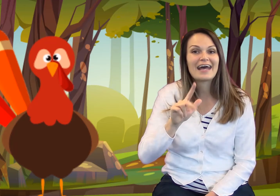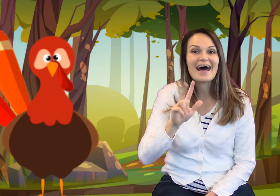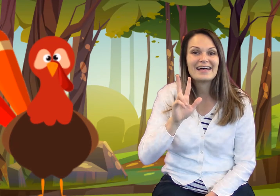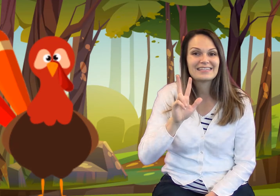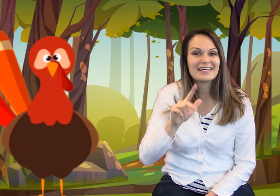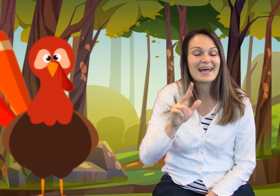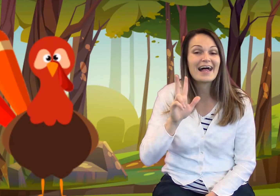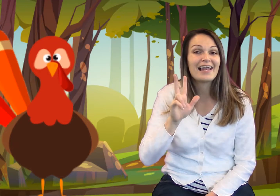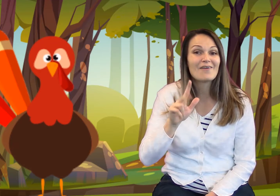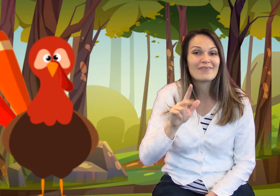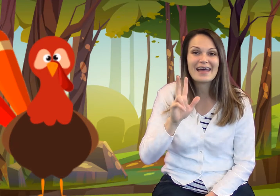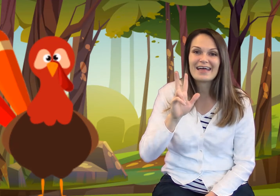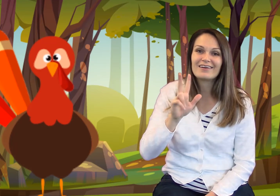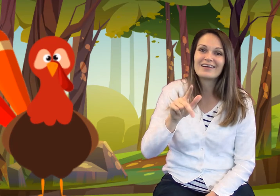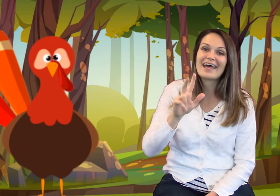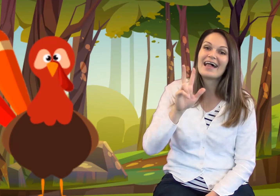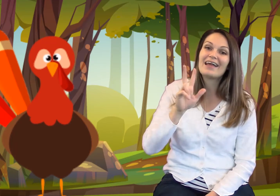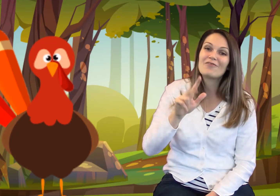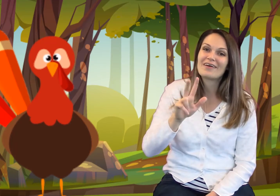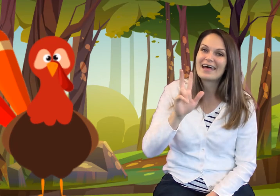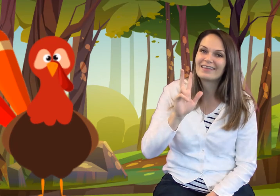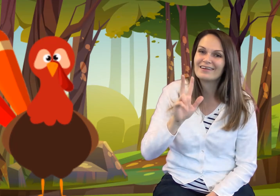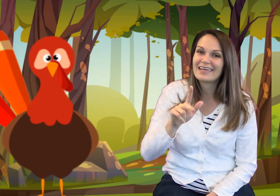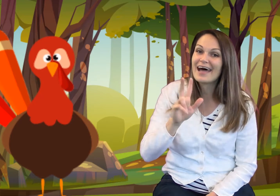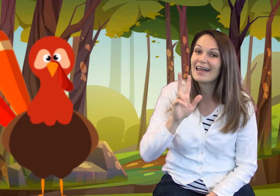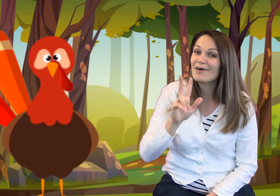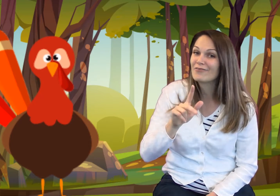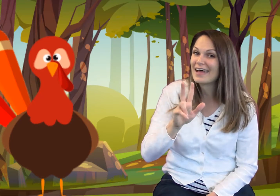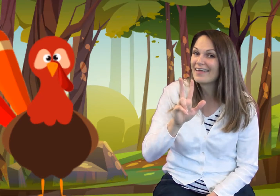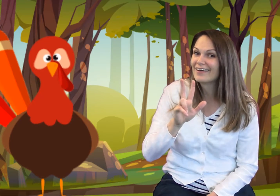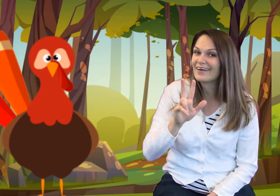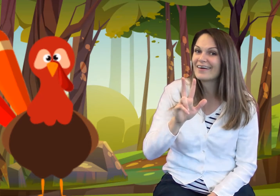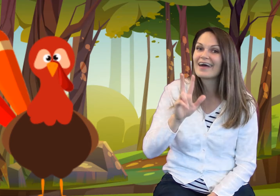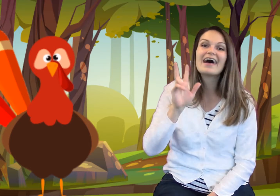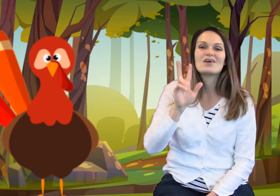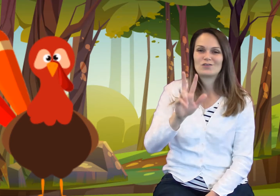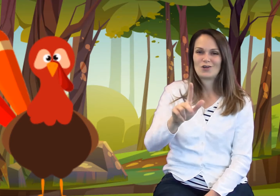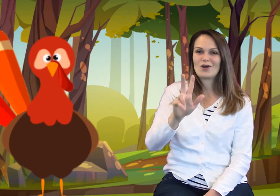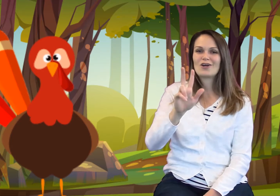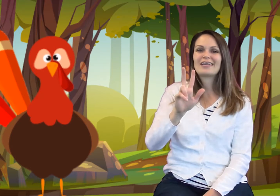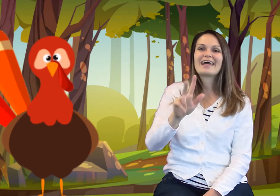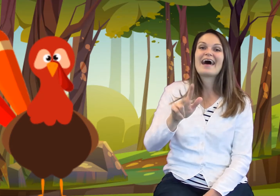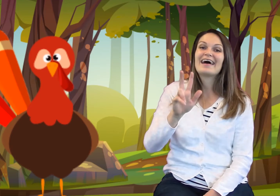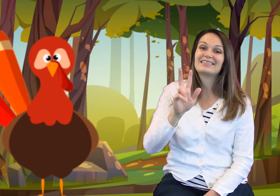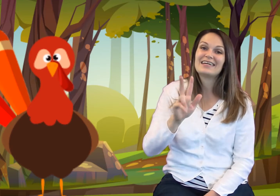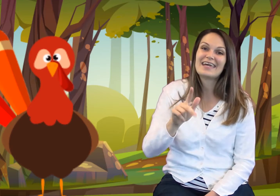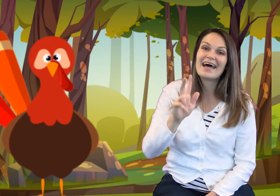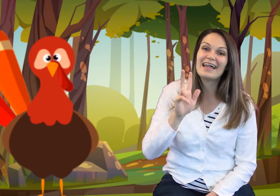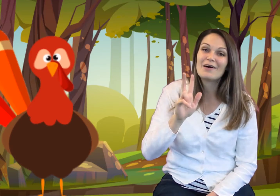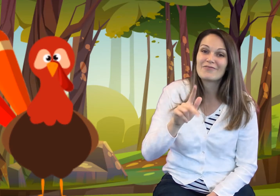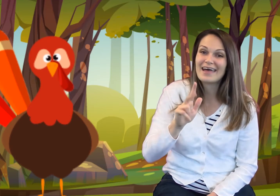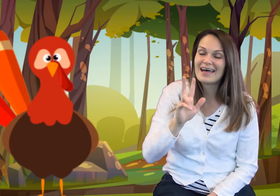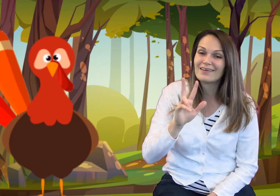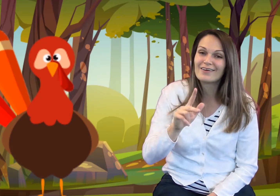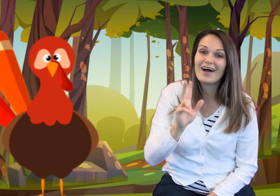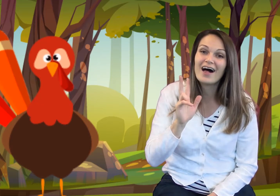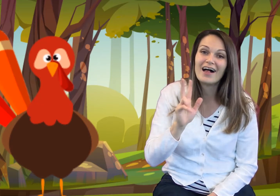has a yellow feather, yellow feather, yellow feather. Turkey has a yellow feather all